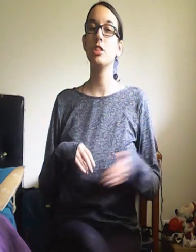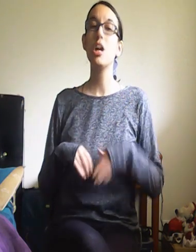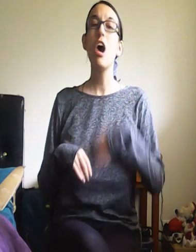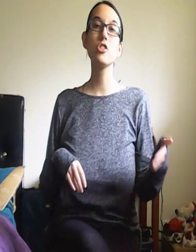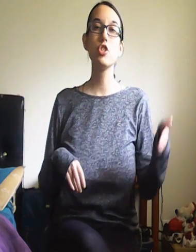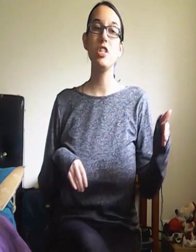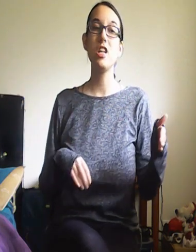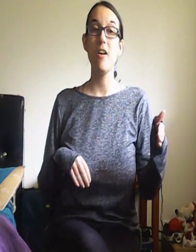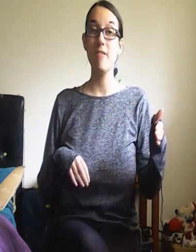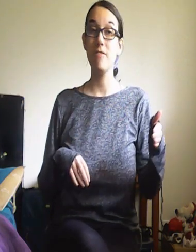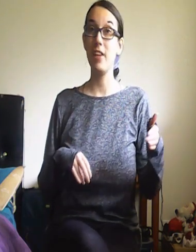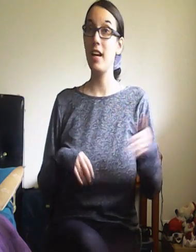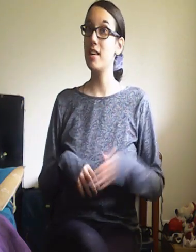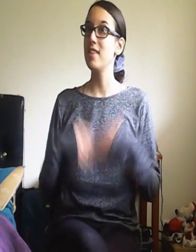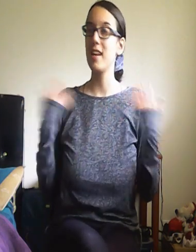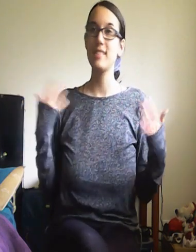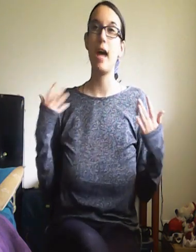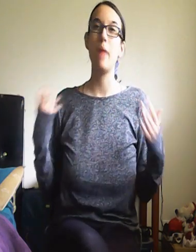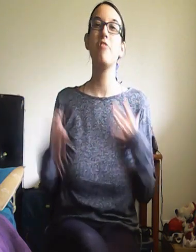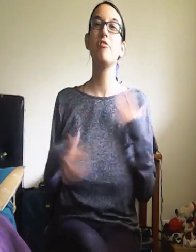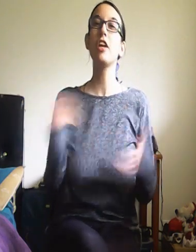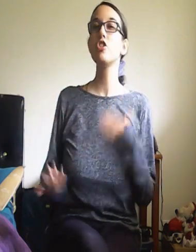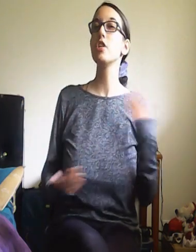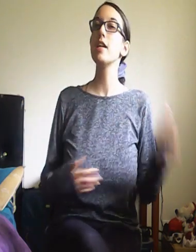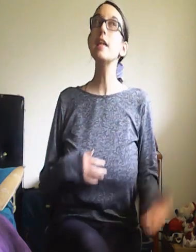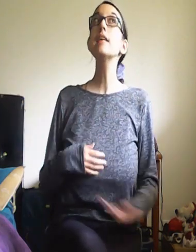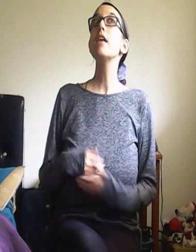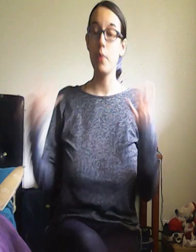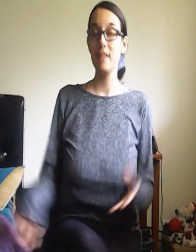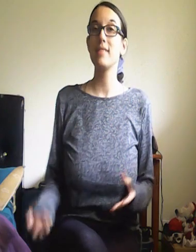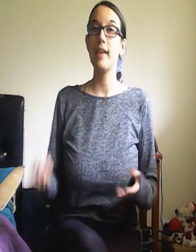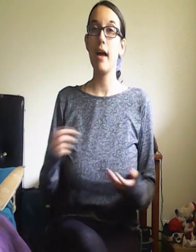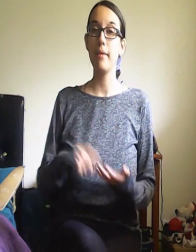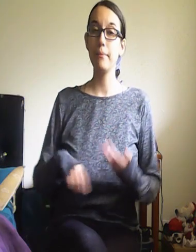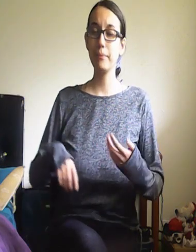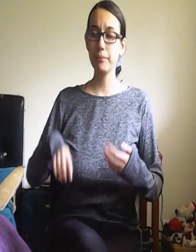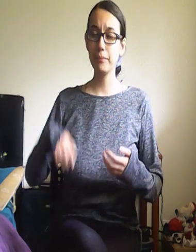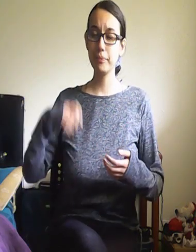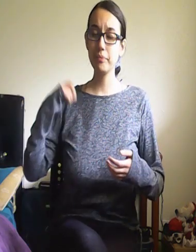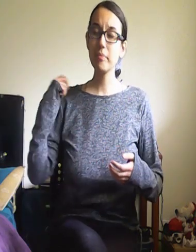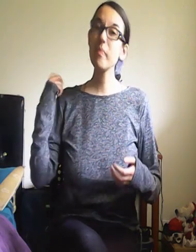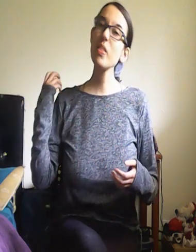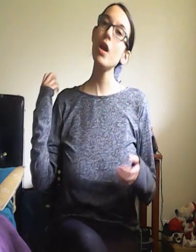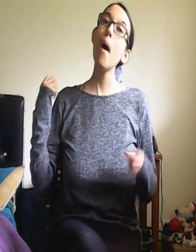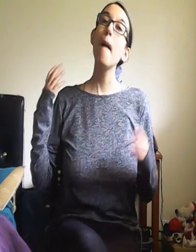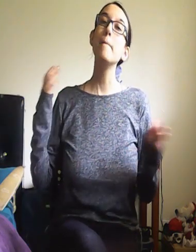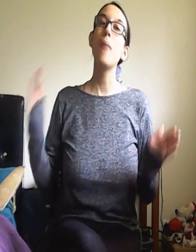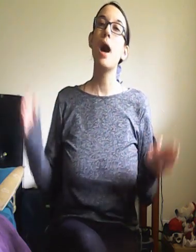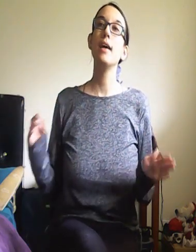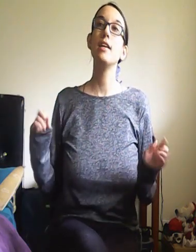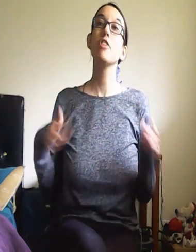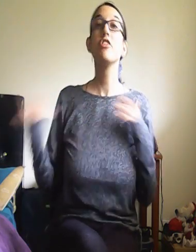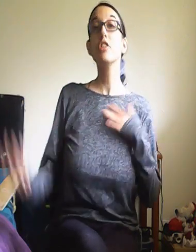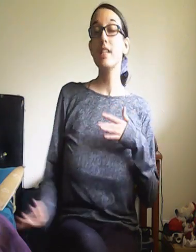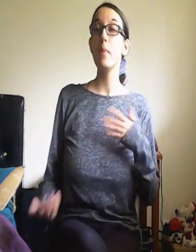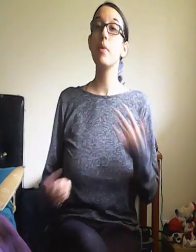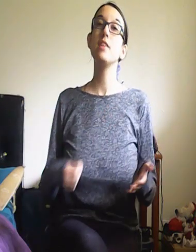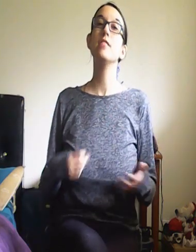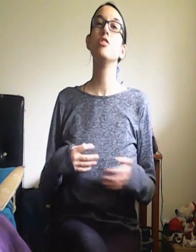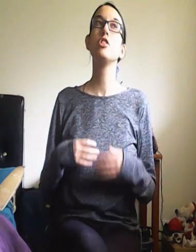for a sheet of like the next time inflation hits again. My third tip is